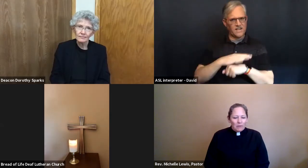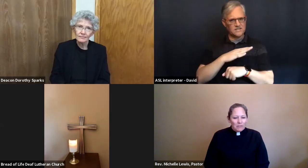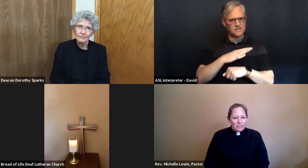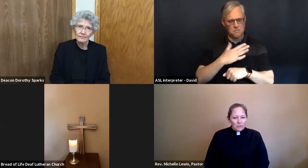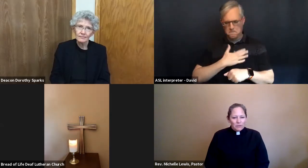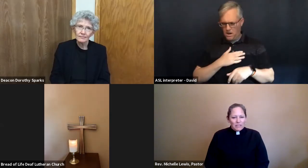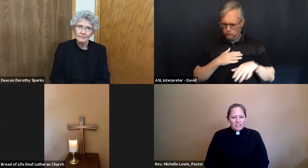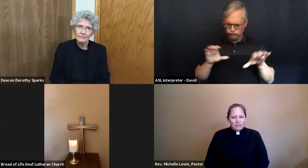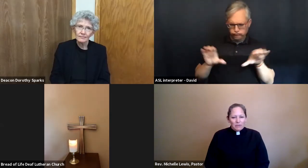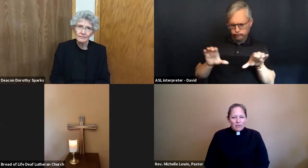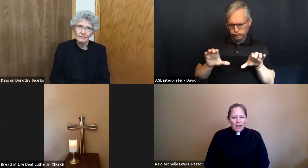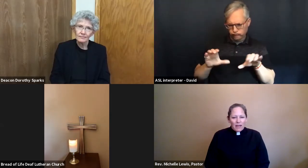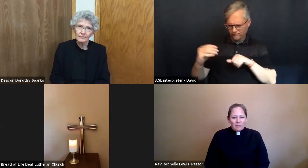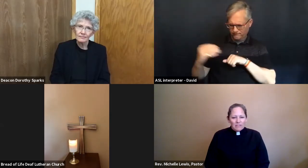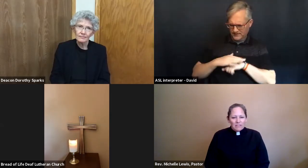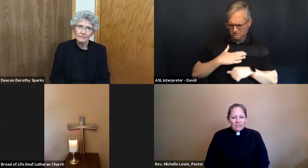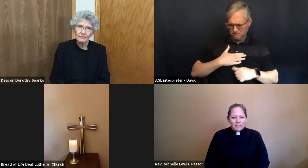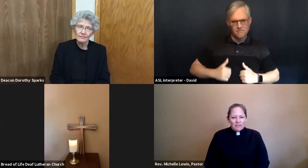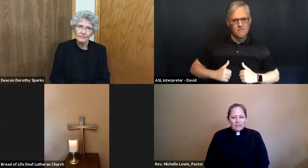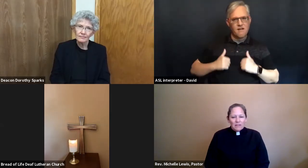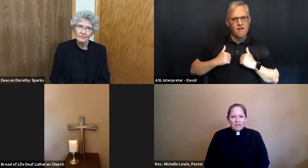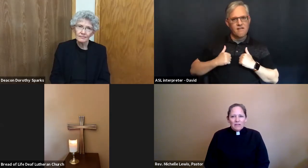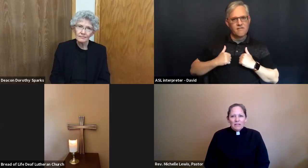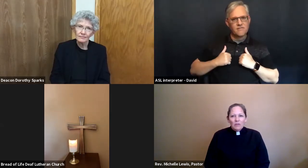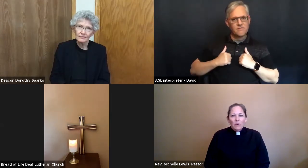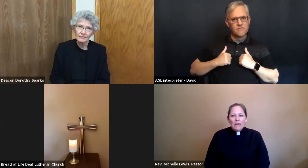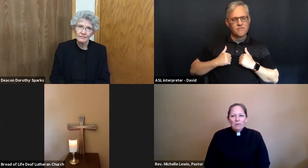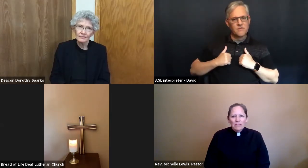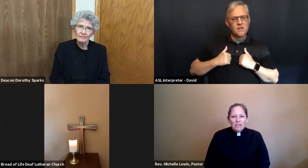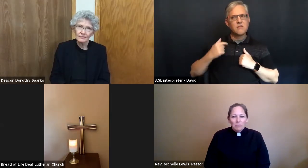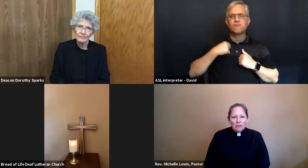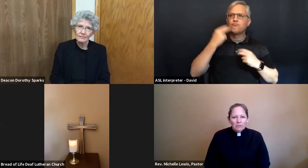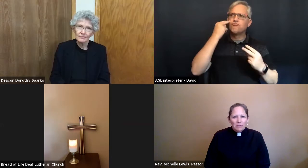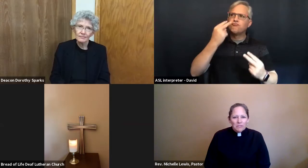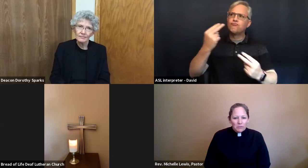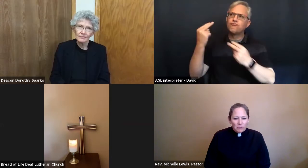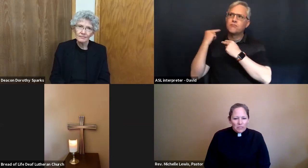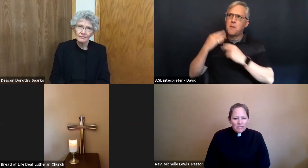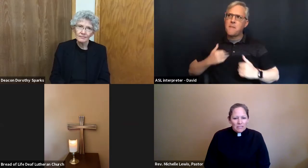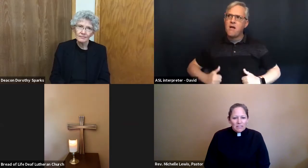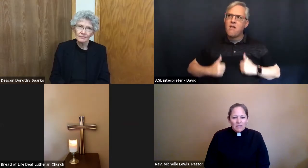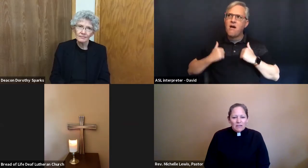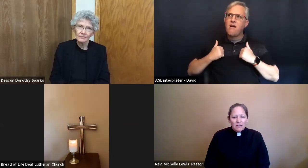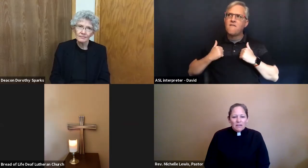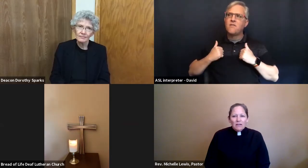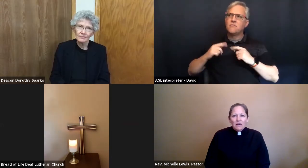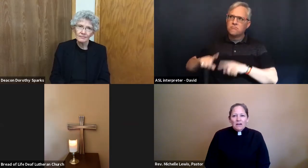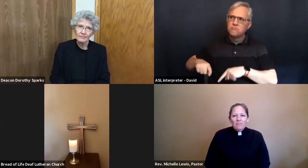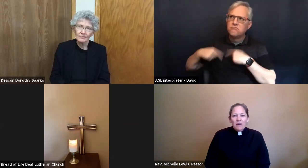the stories of our lives, the way we think about those stories affects